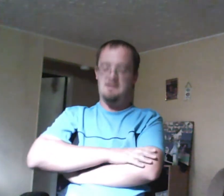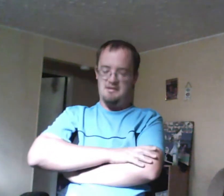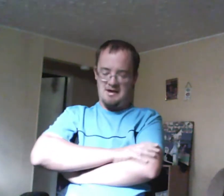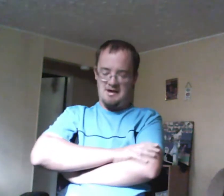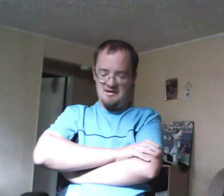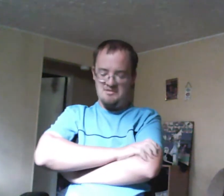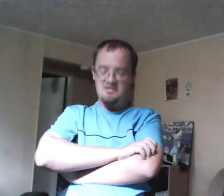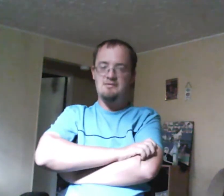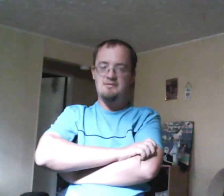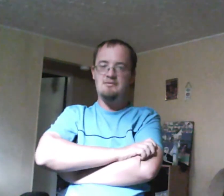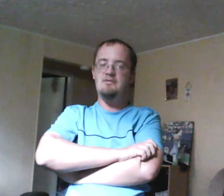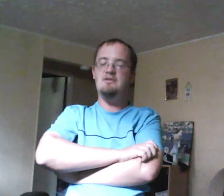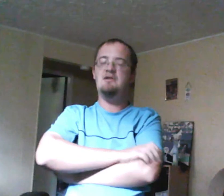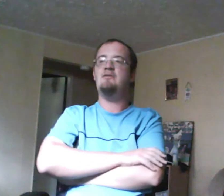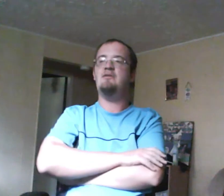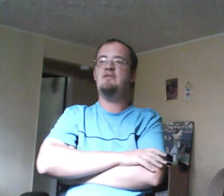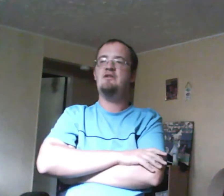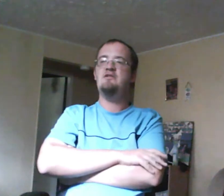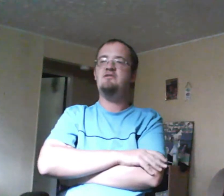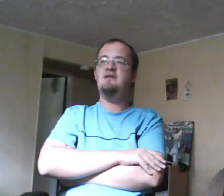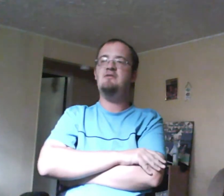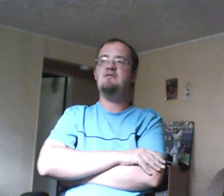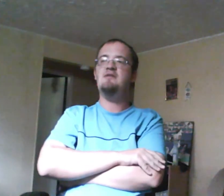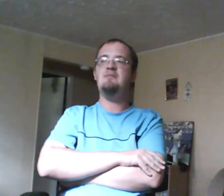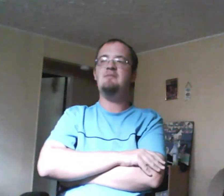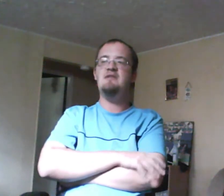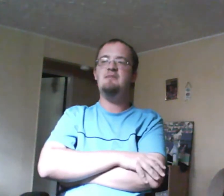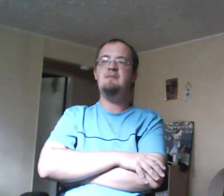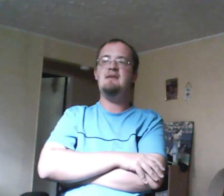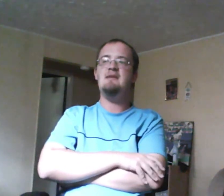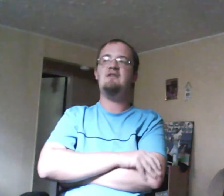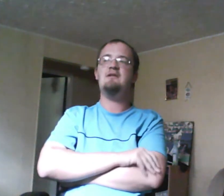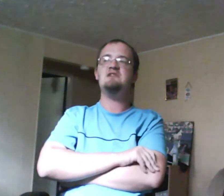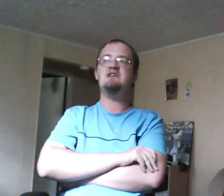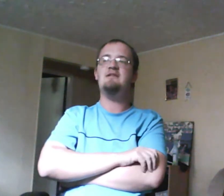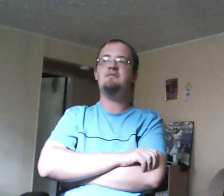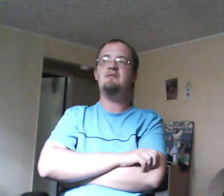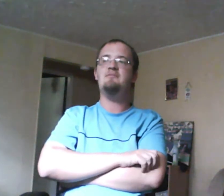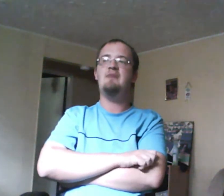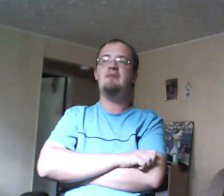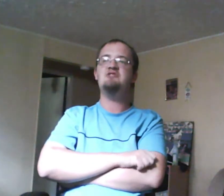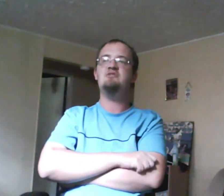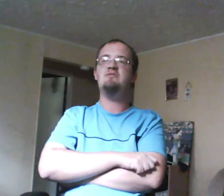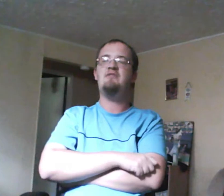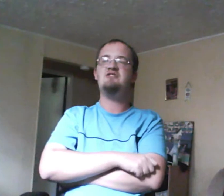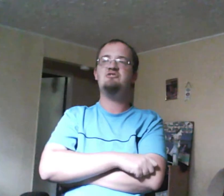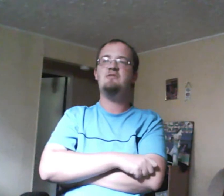And, you know, Sig was okay, but Sig became very jealous when Maya showed some affection towards Cam